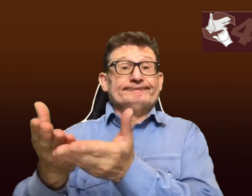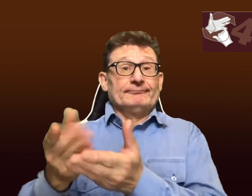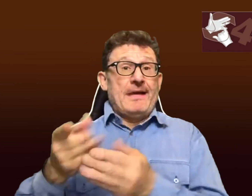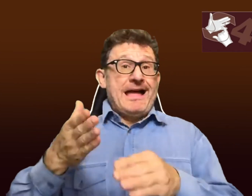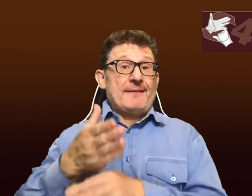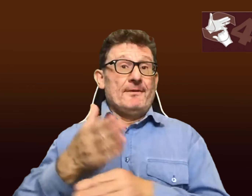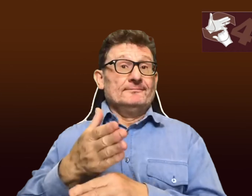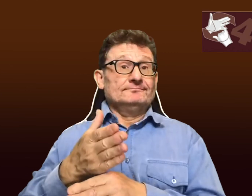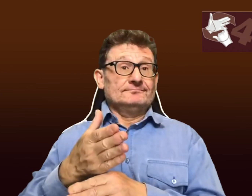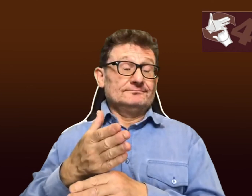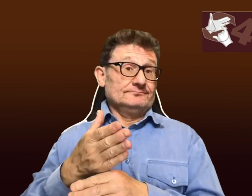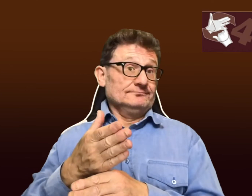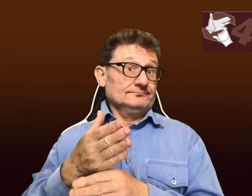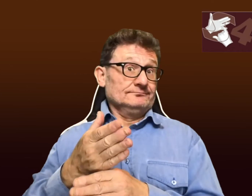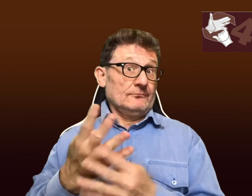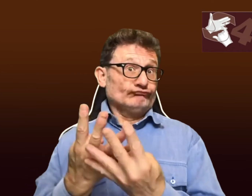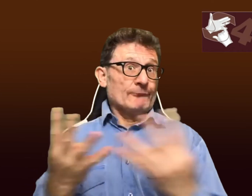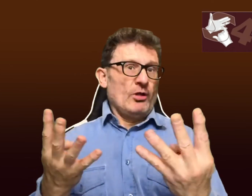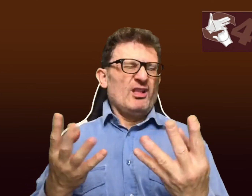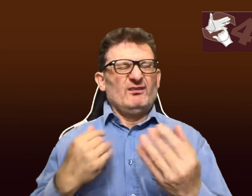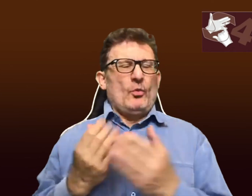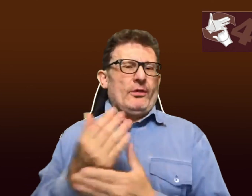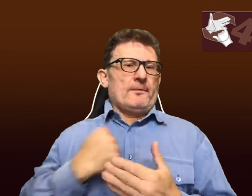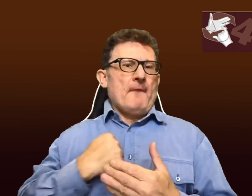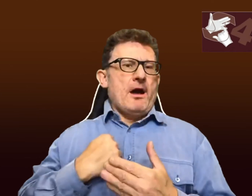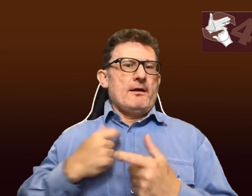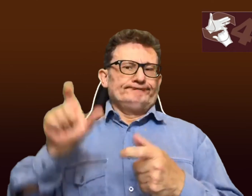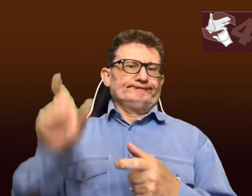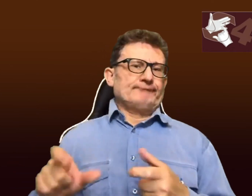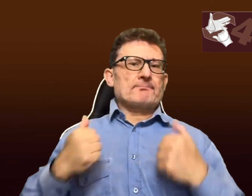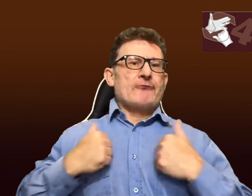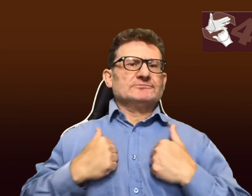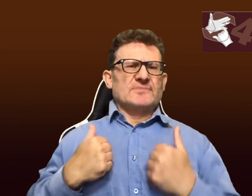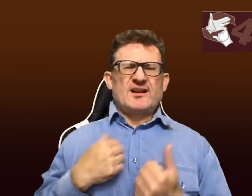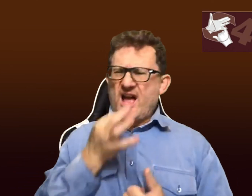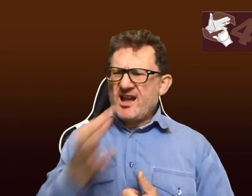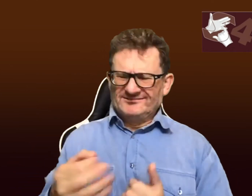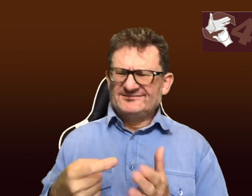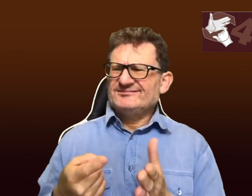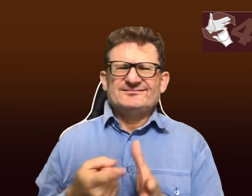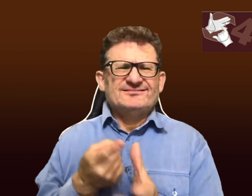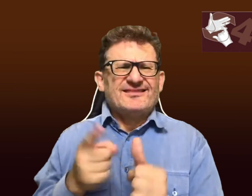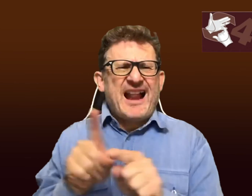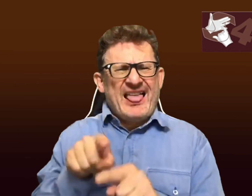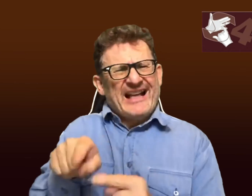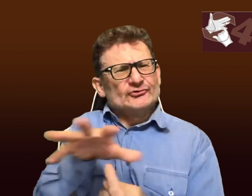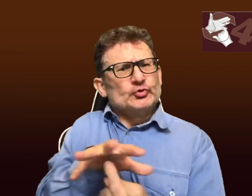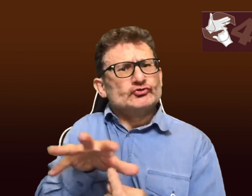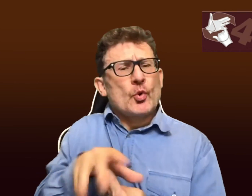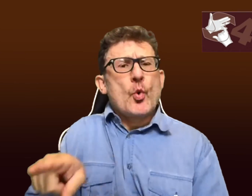that's the type of case I've then had to pass on to an employment tribune. I've used a barrister to represent me. And as I've talked